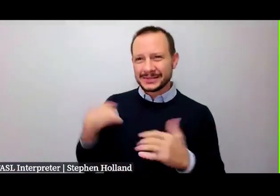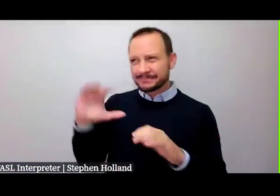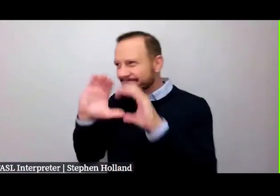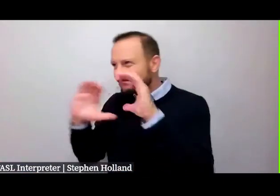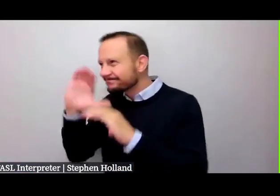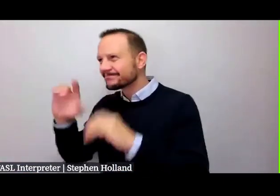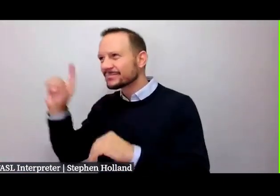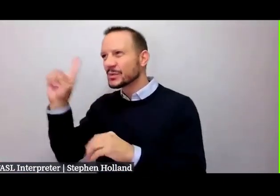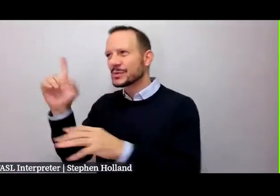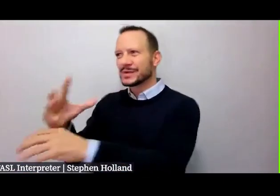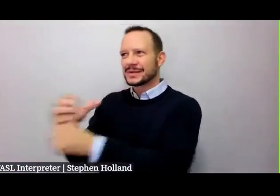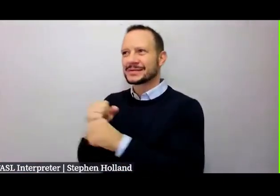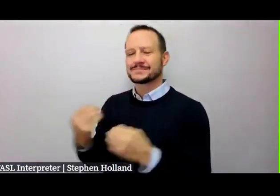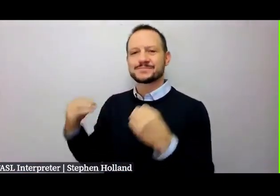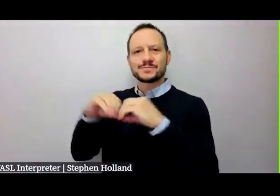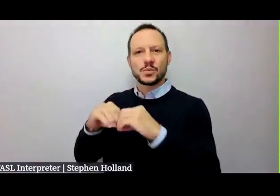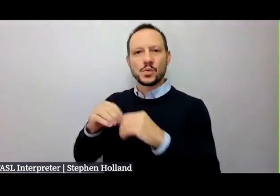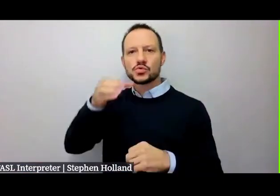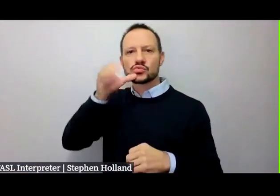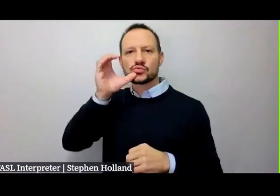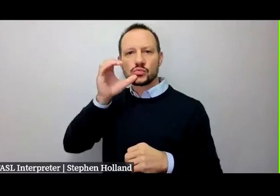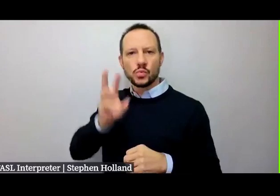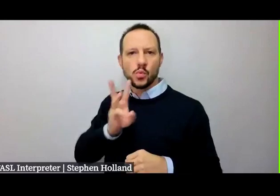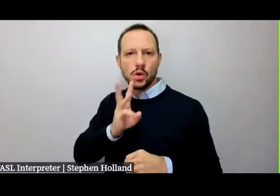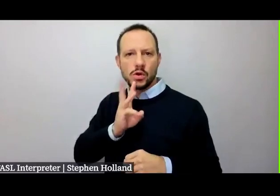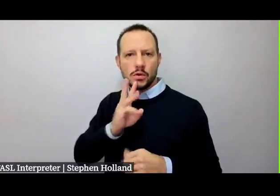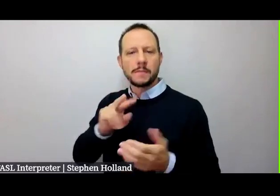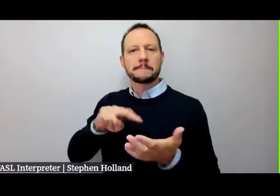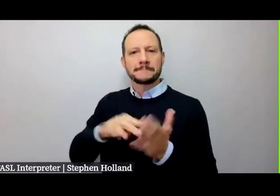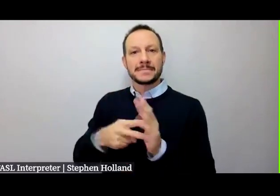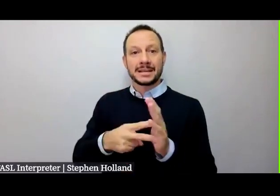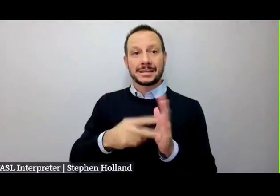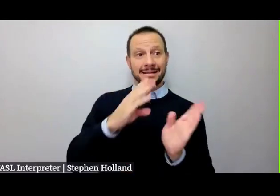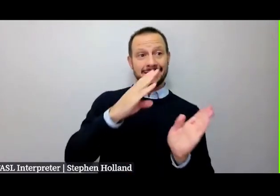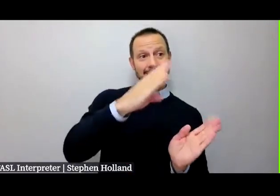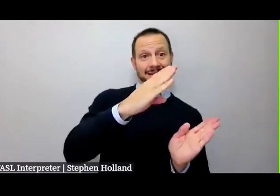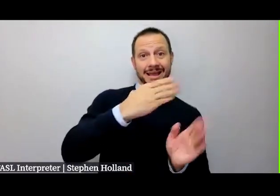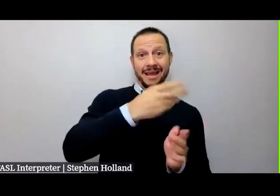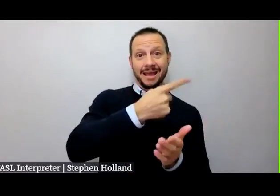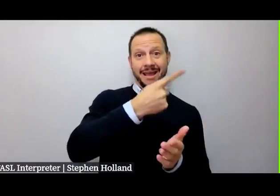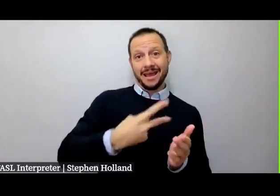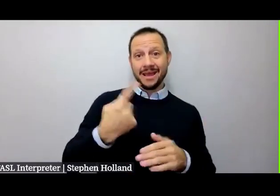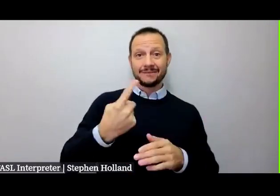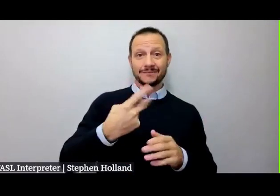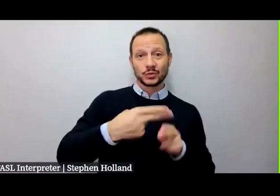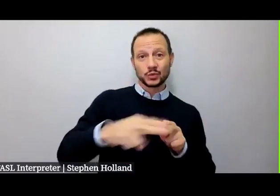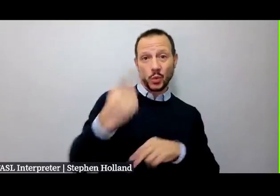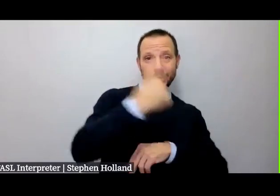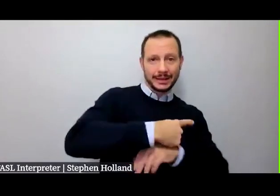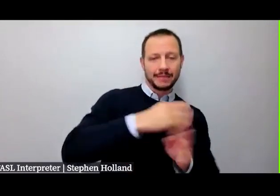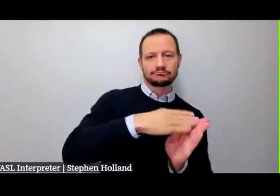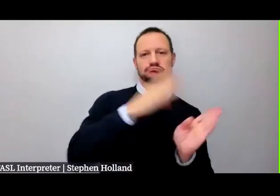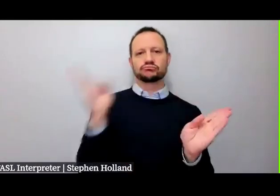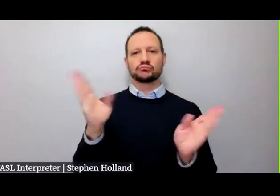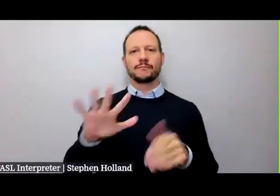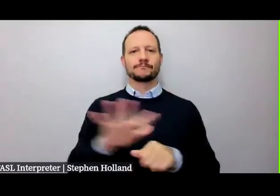water for our students so that we can return to a full instructional day as soon as possible. Wednesday, October 23rd, will be an optional workday